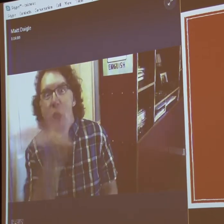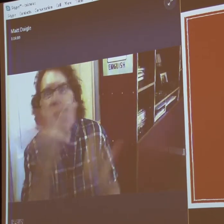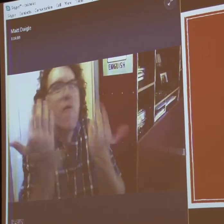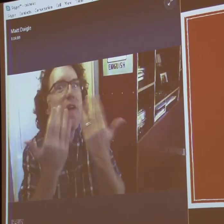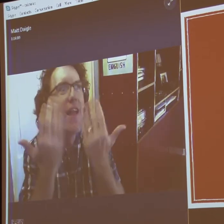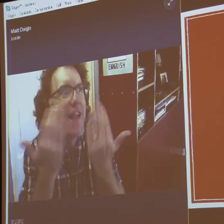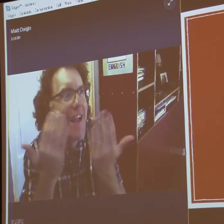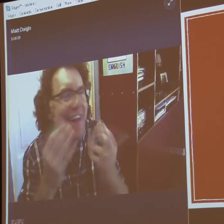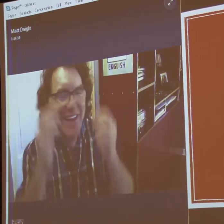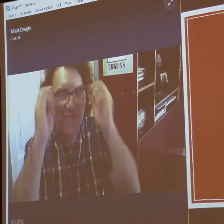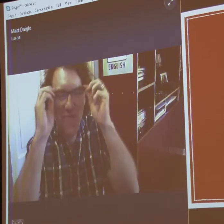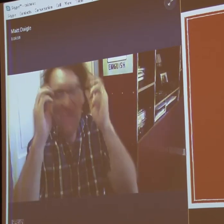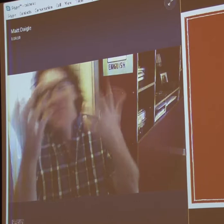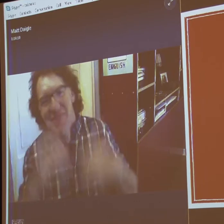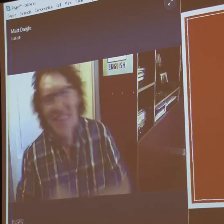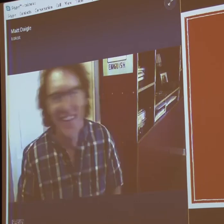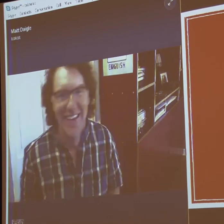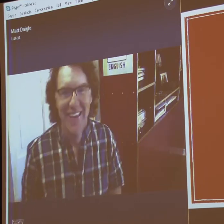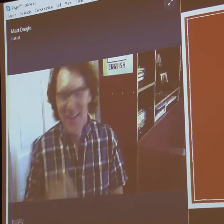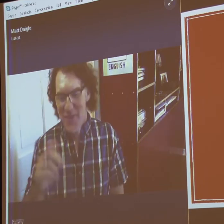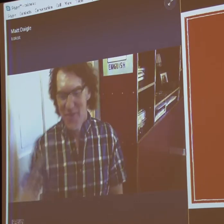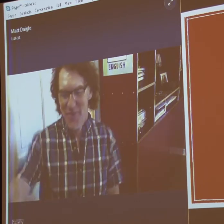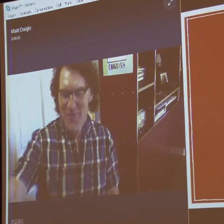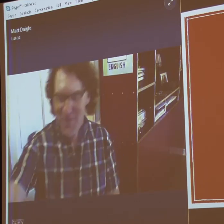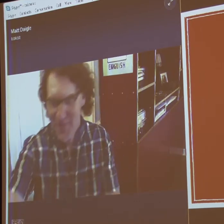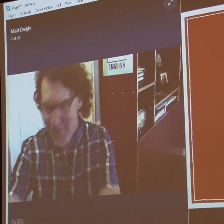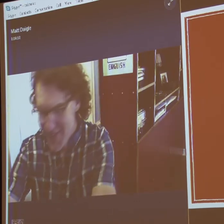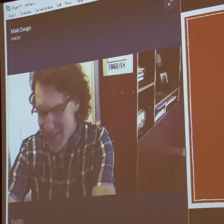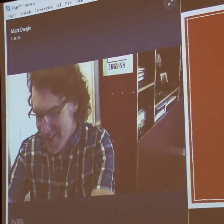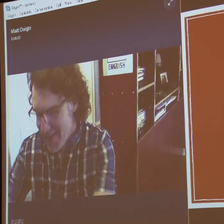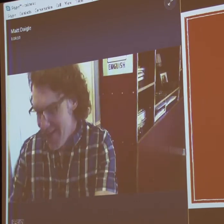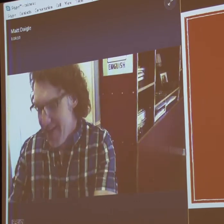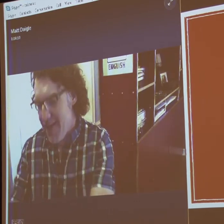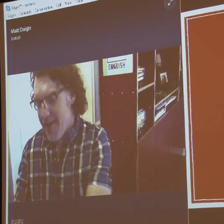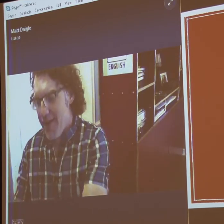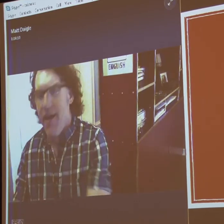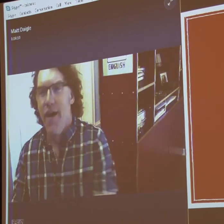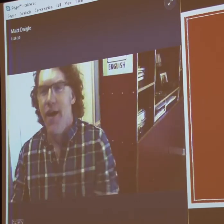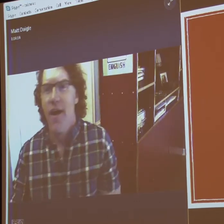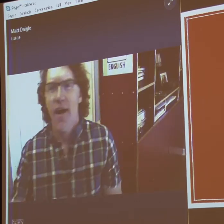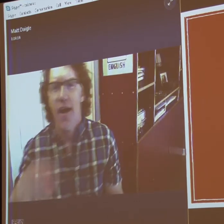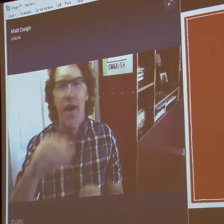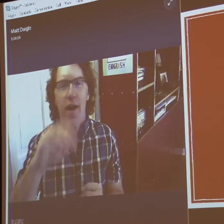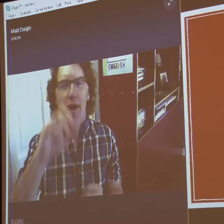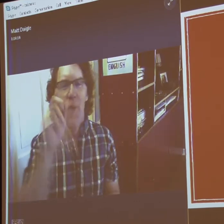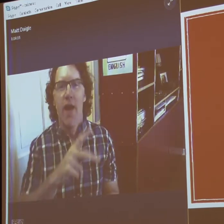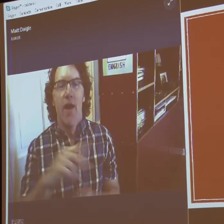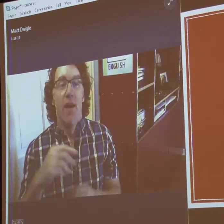Abridged. You guys have been waiting patiently for that. Maybe. Okay.